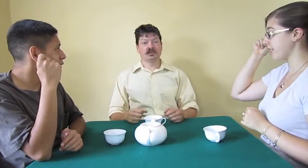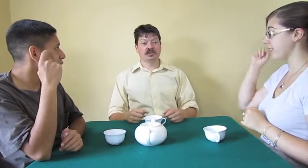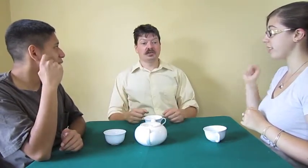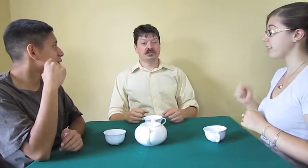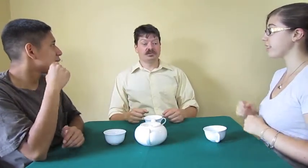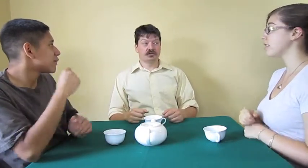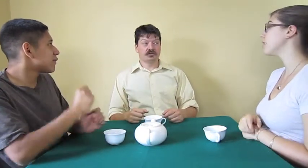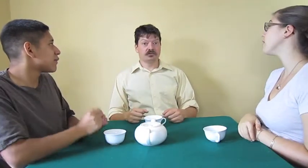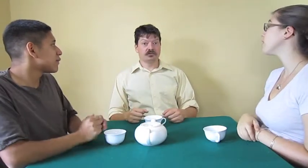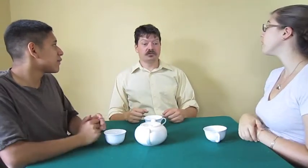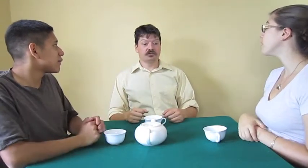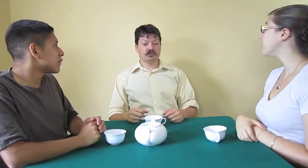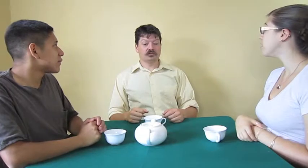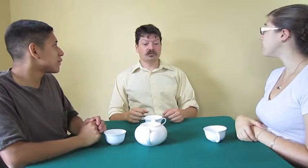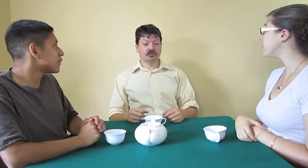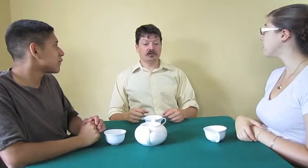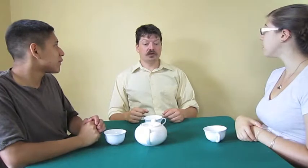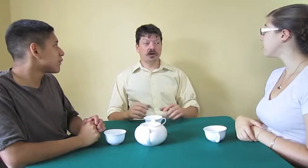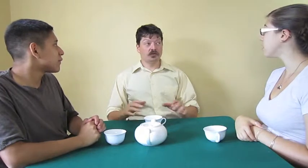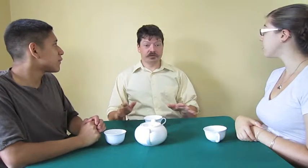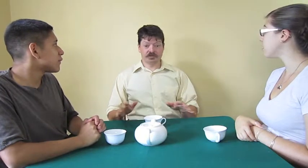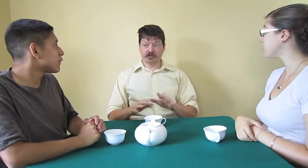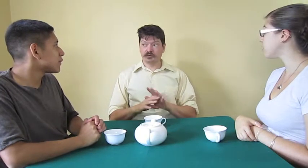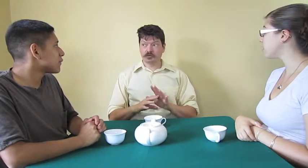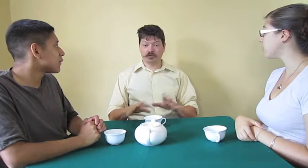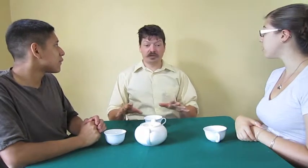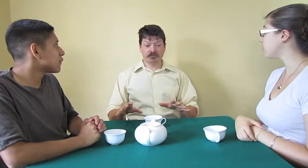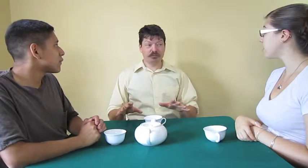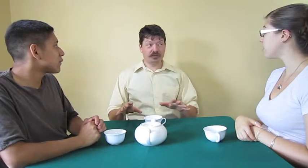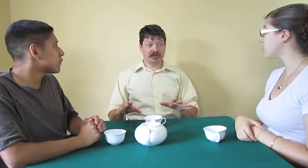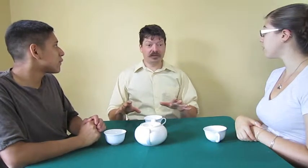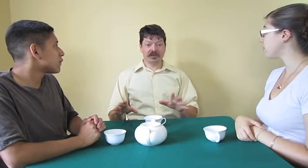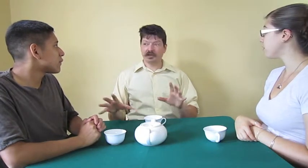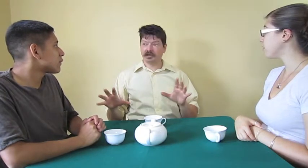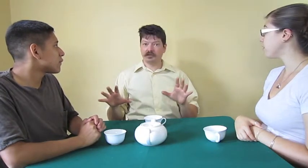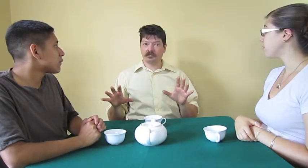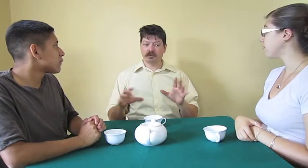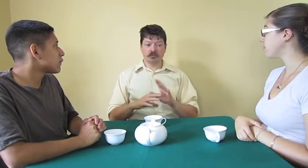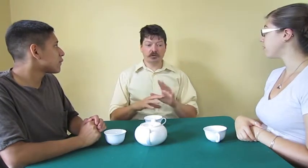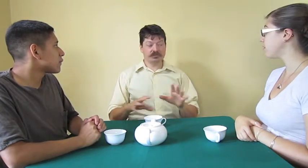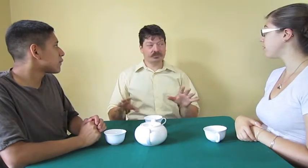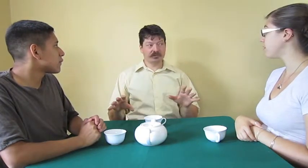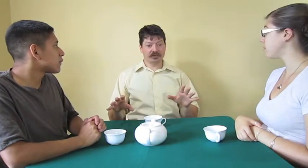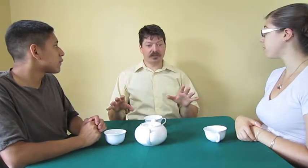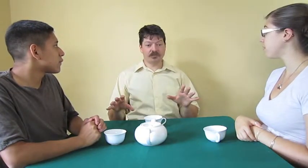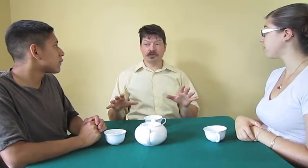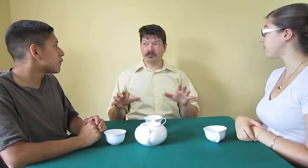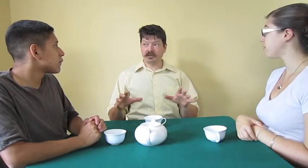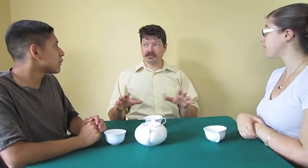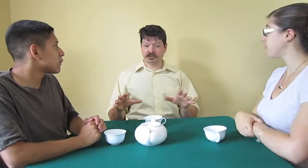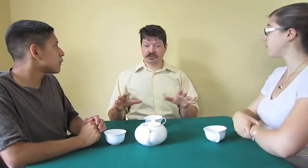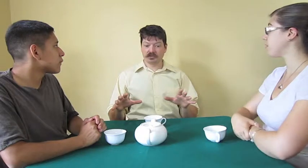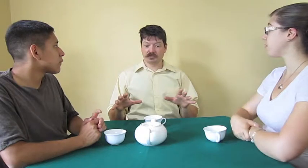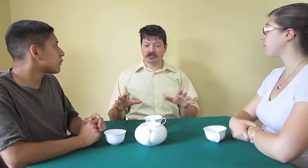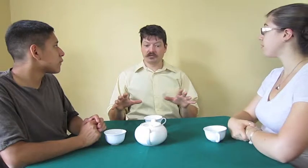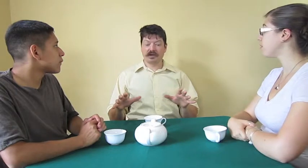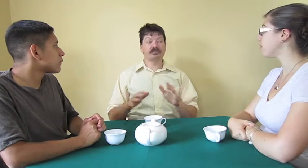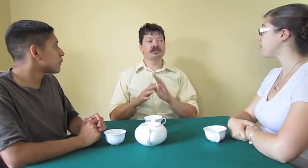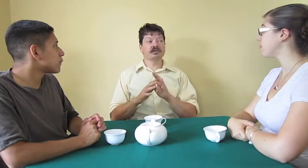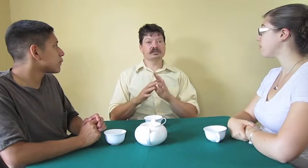So, always, whenever we begin play and at moments throughout the game, we make sure that everything is